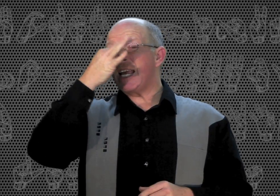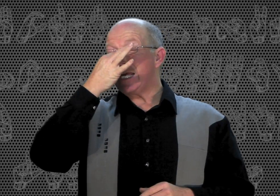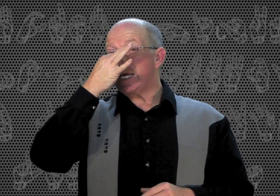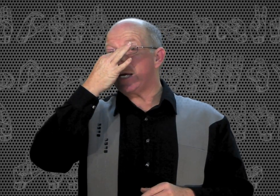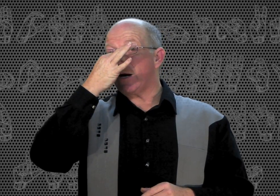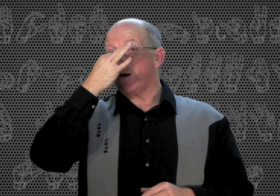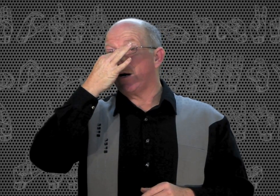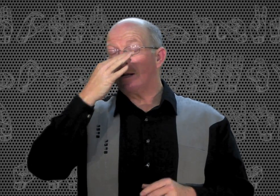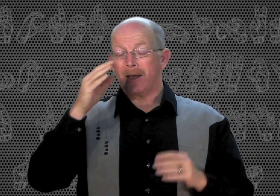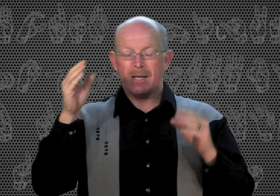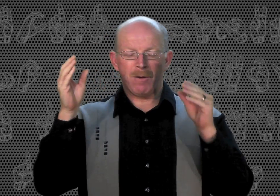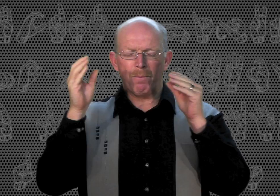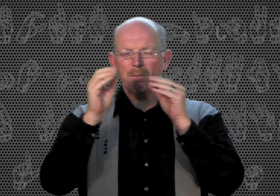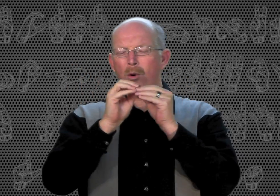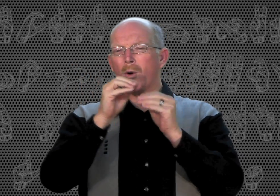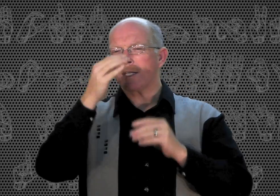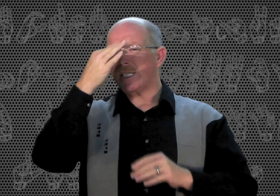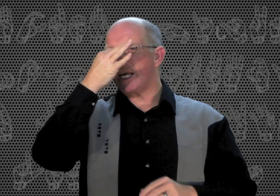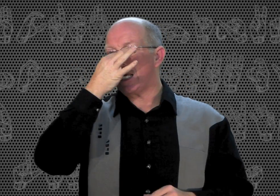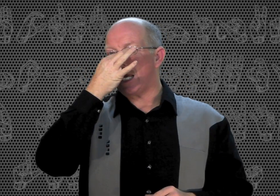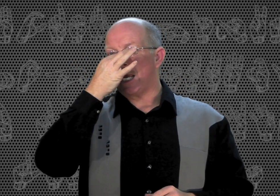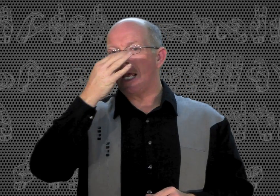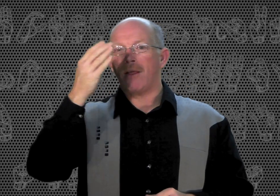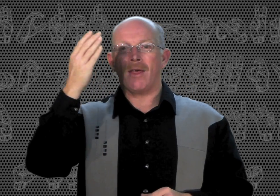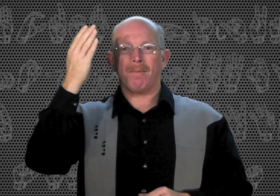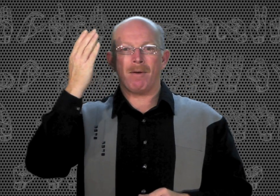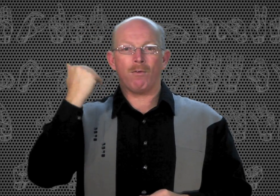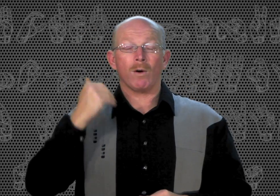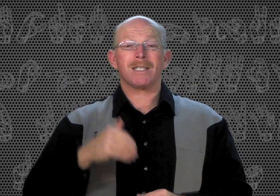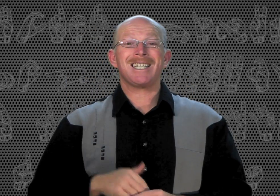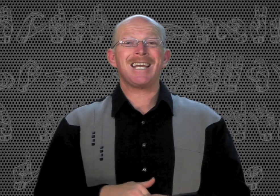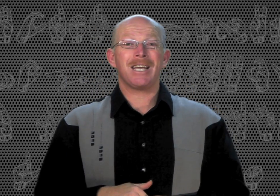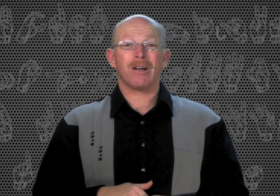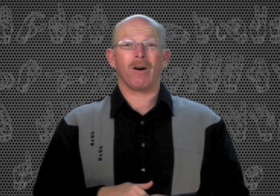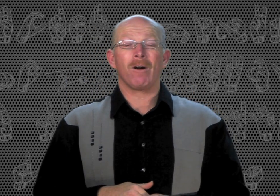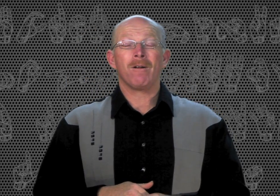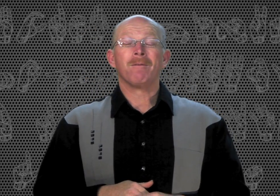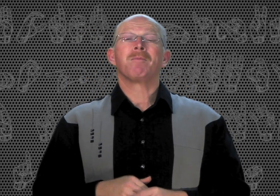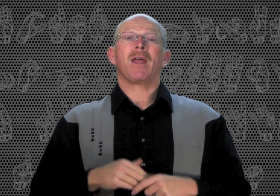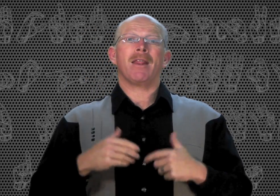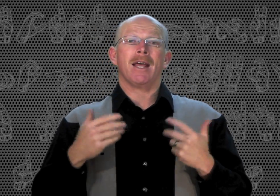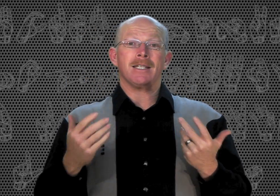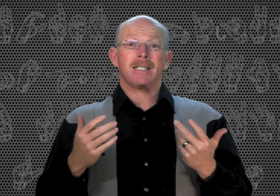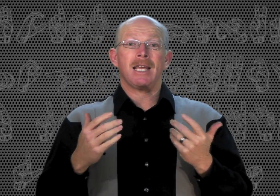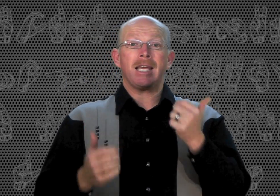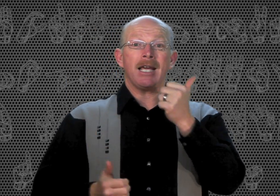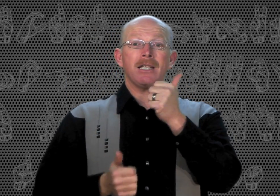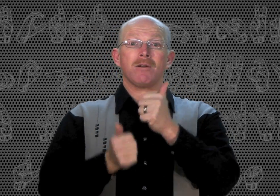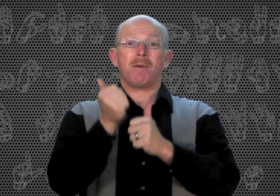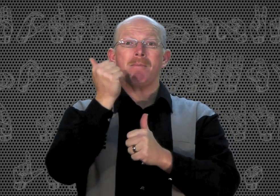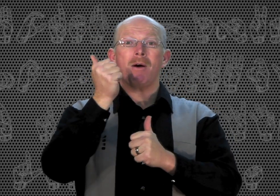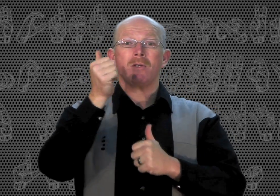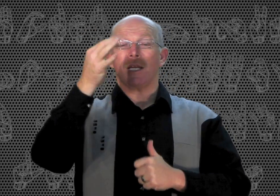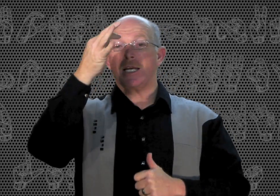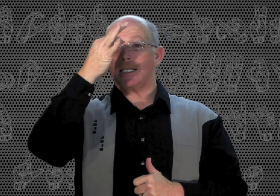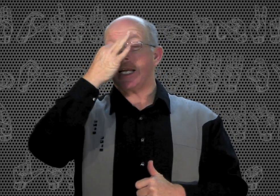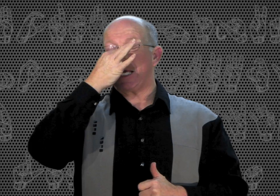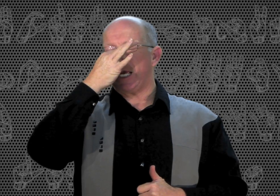stinkier. More stinky than before. Stinkier. And then stinkiest would be most stinky.